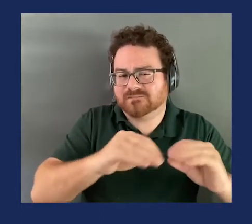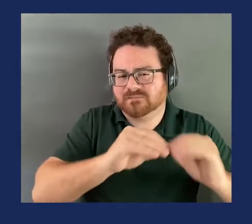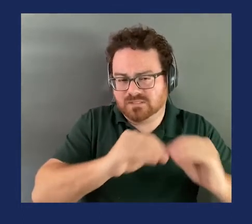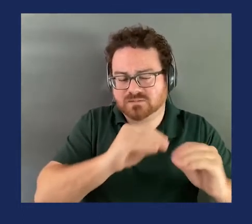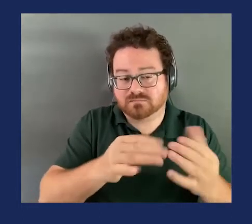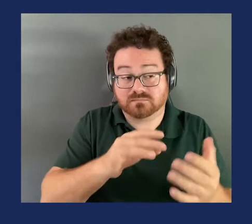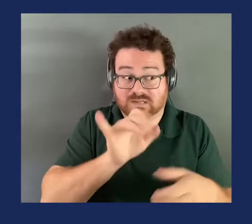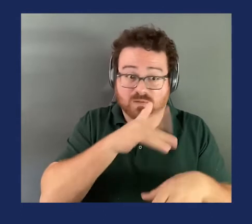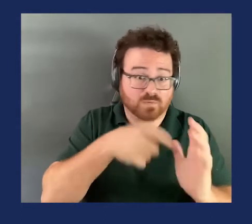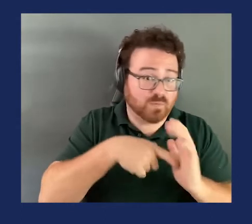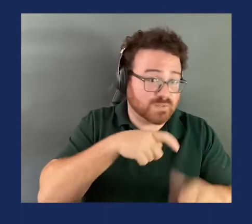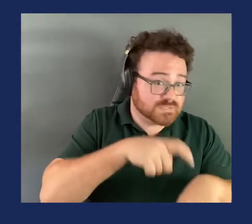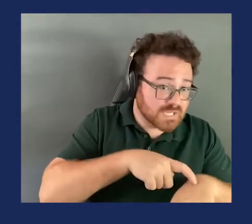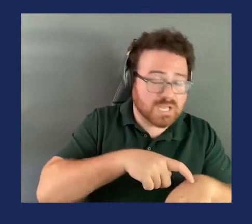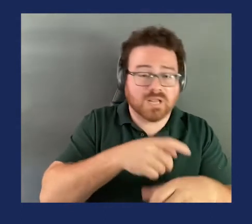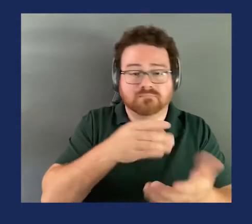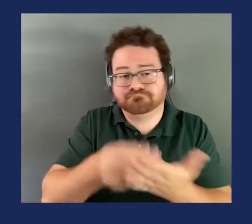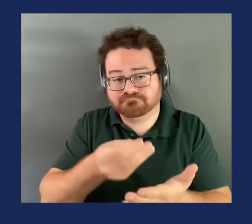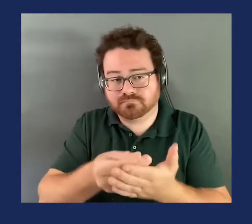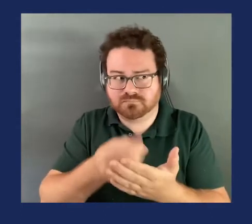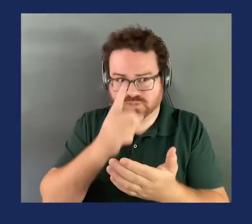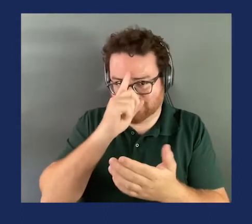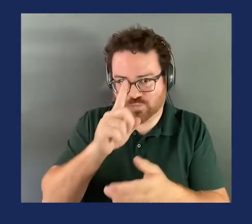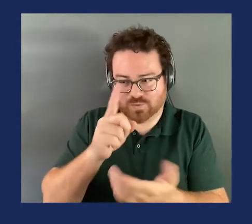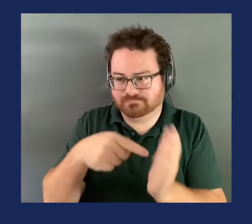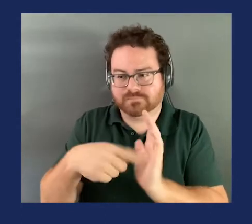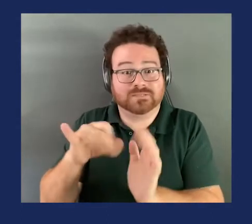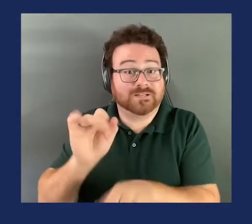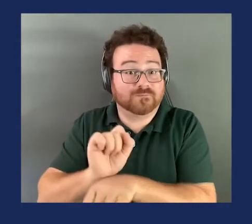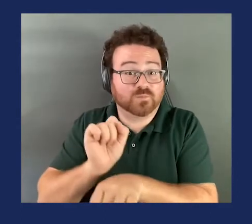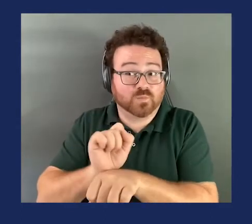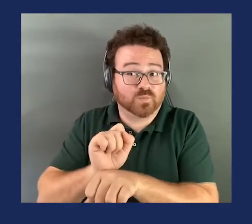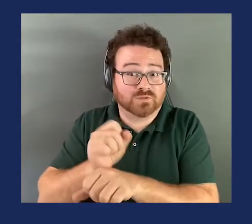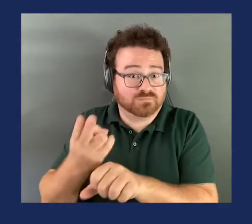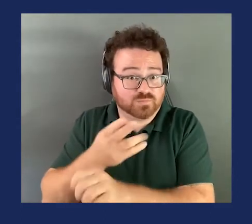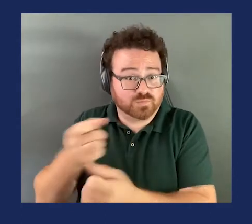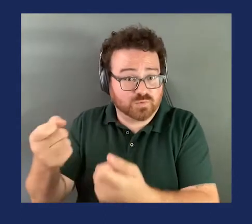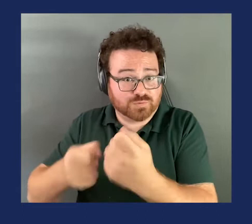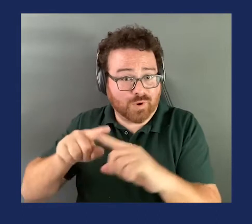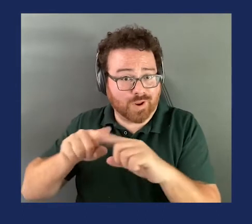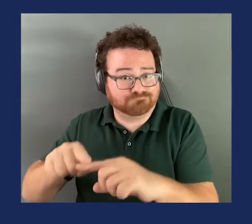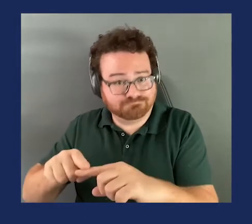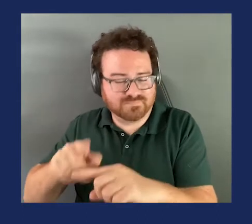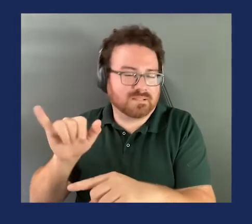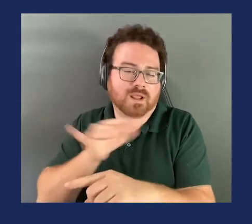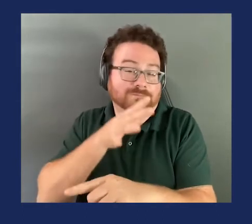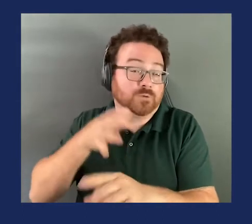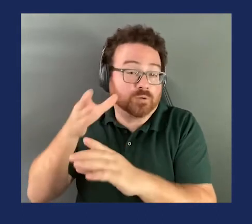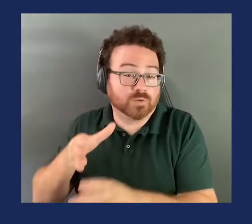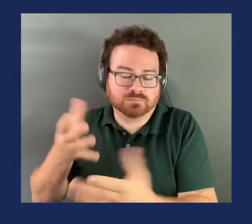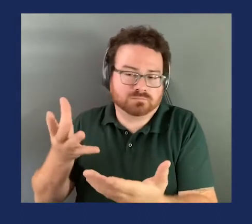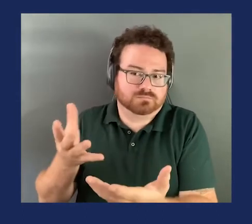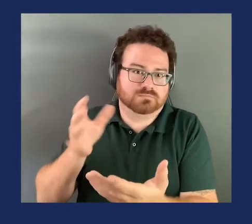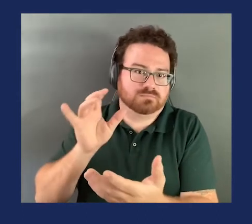one of these for work, say on a farm, that's even worse. They could be out some real money. So, our analysis doesn't currently count that, any benefits